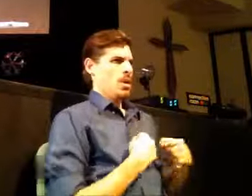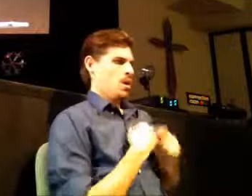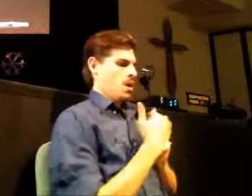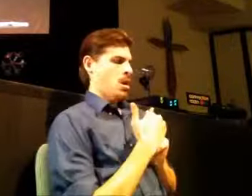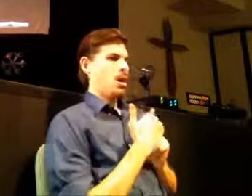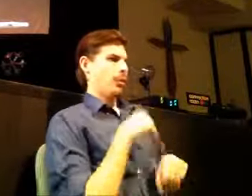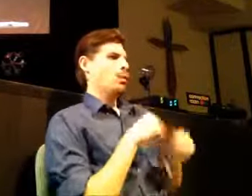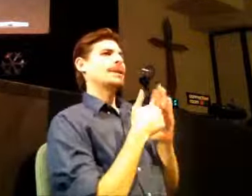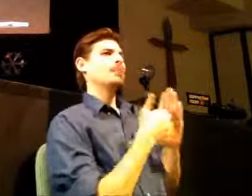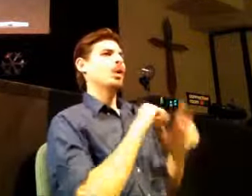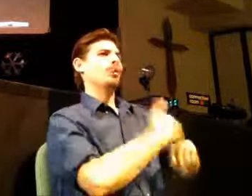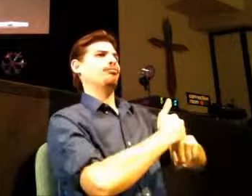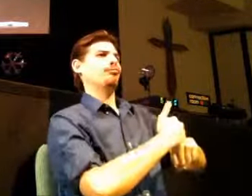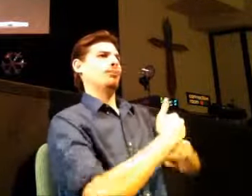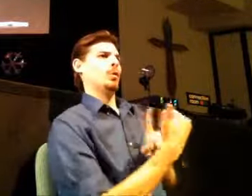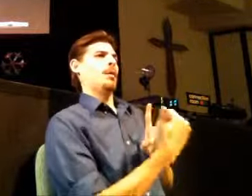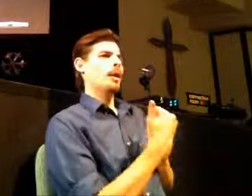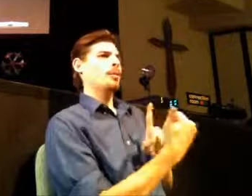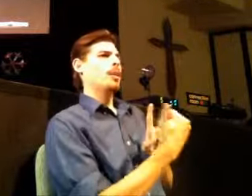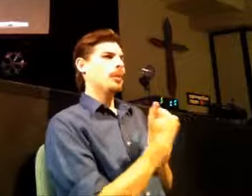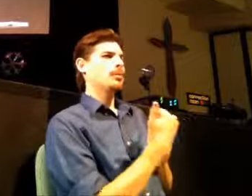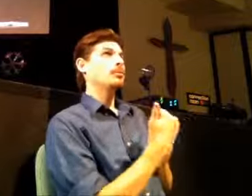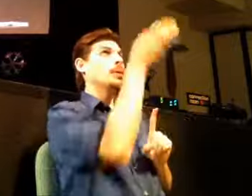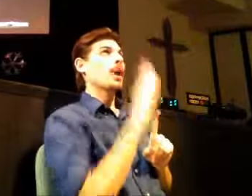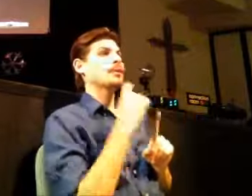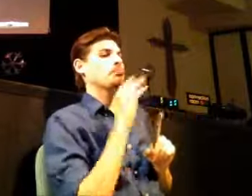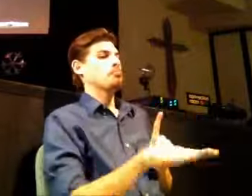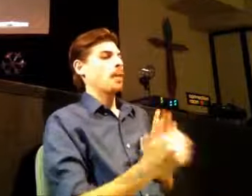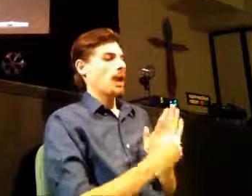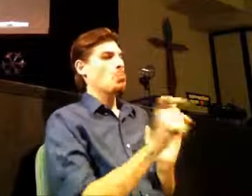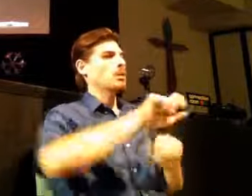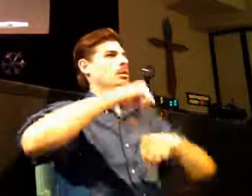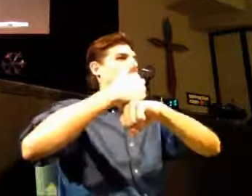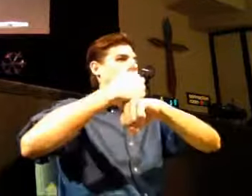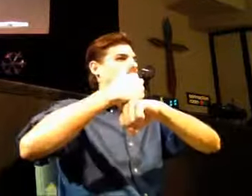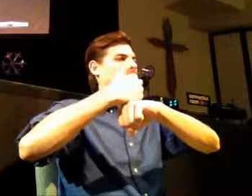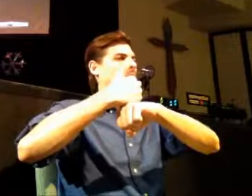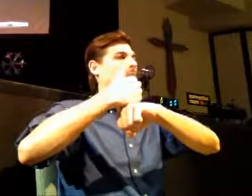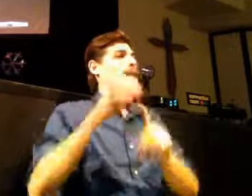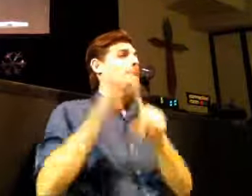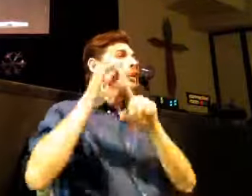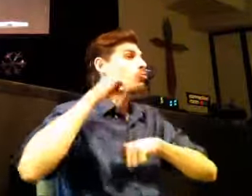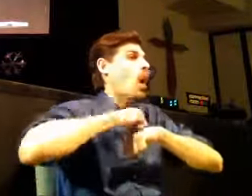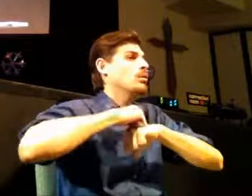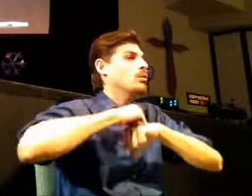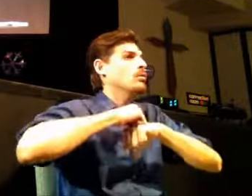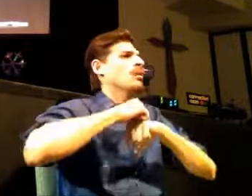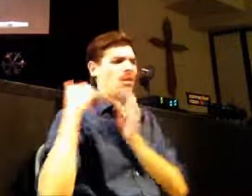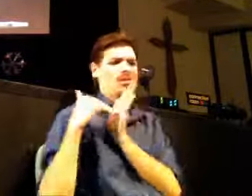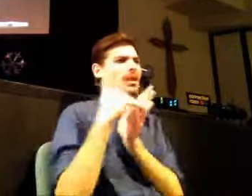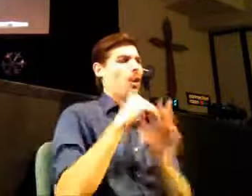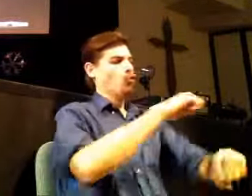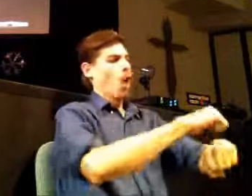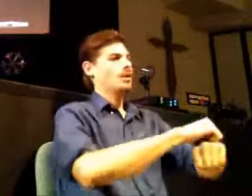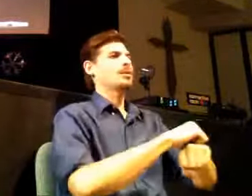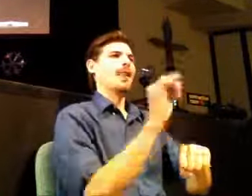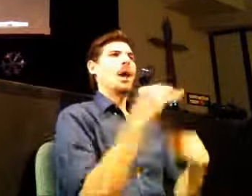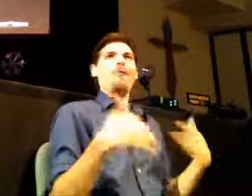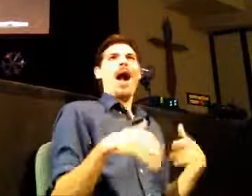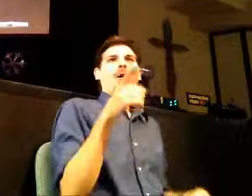symbolic of something that helps him remember. And one of the most common ways that God creates symbols in the Old Testament, especially, is with rocks, of all things. He tells people to just pile up some rocks. Oh man, that was good. Pile up some rocks. know, just come across and